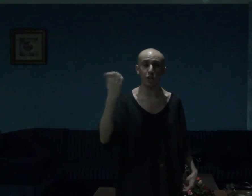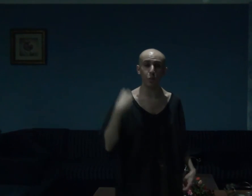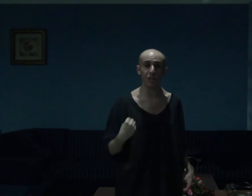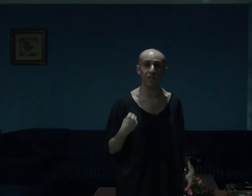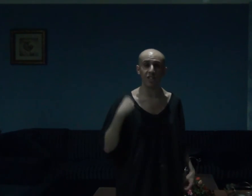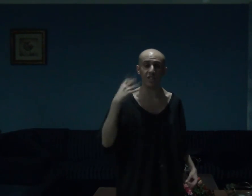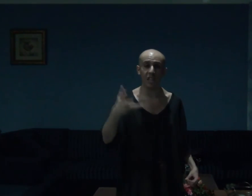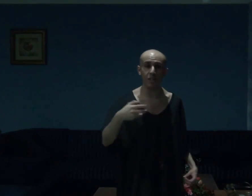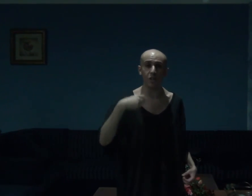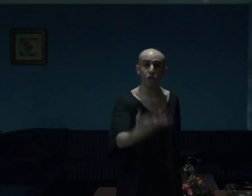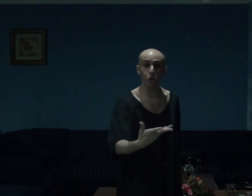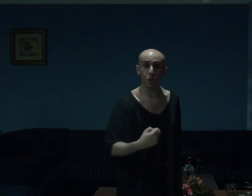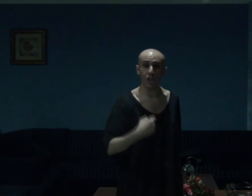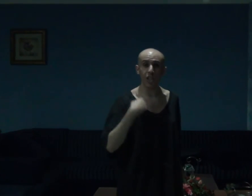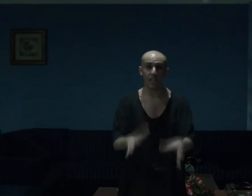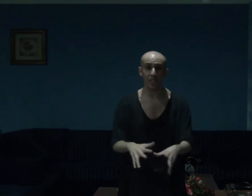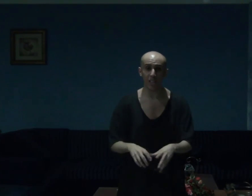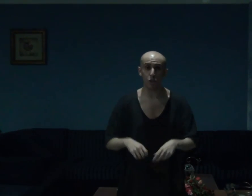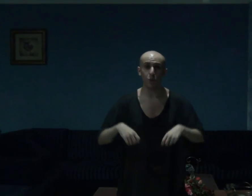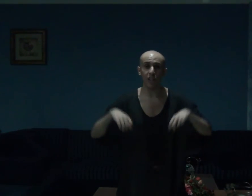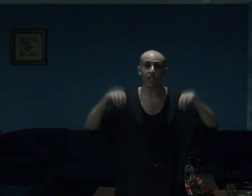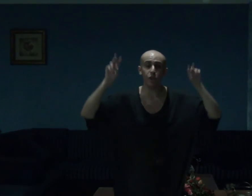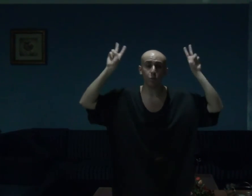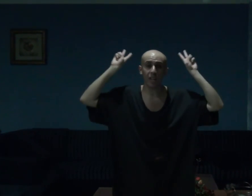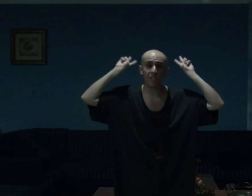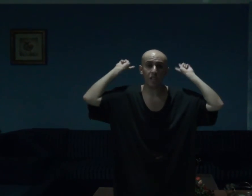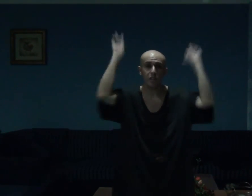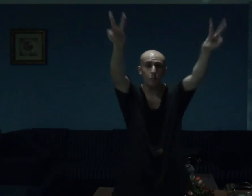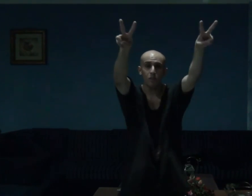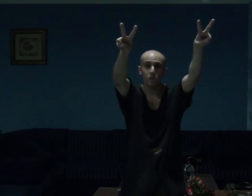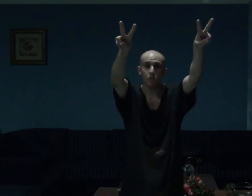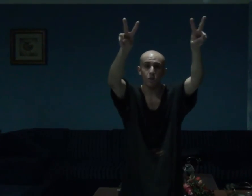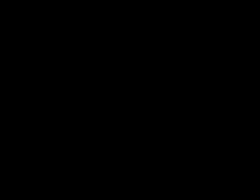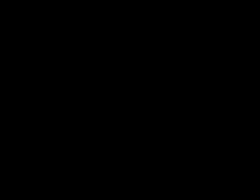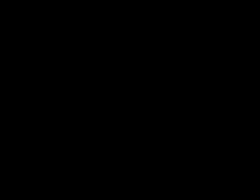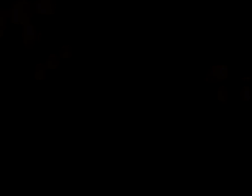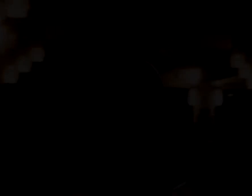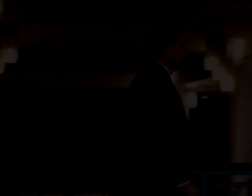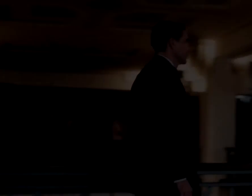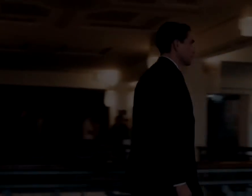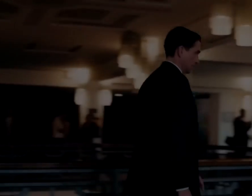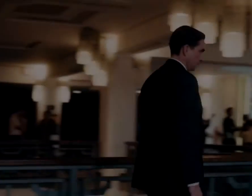watch and witness and enjoy and that's why it ranks at number 2.